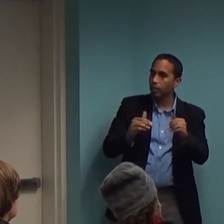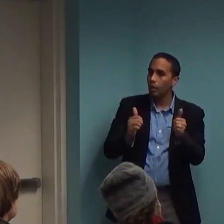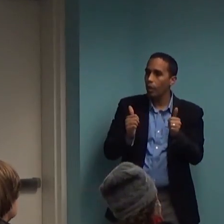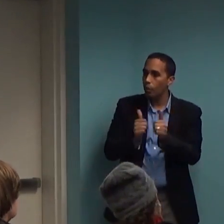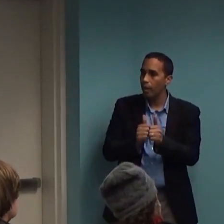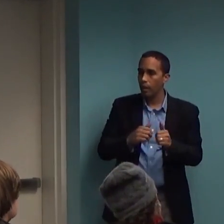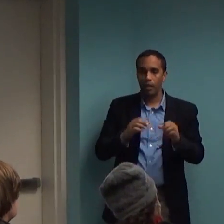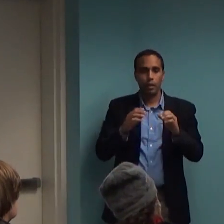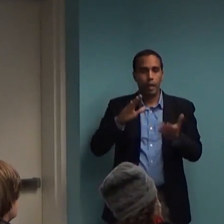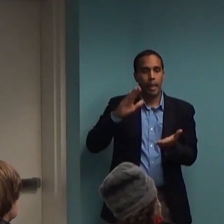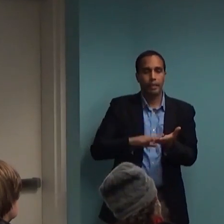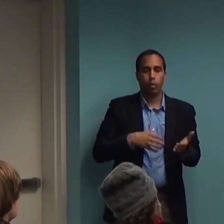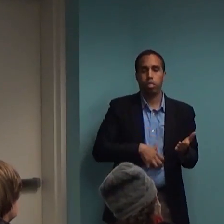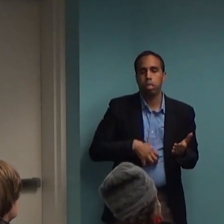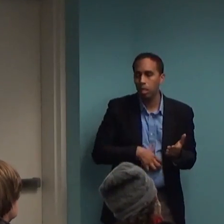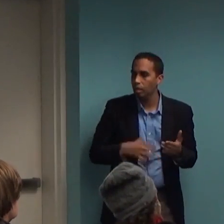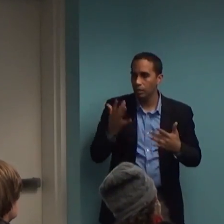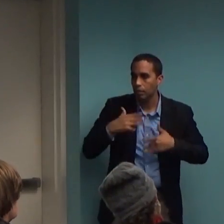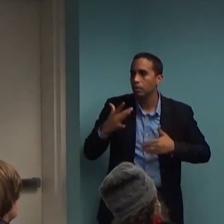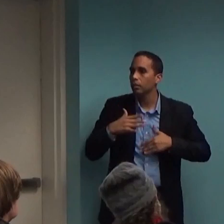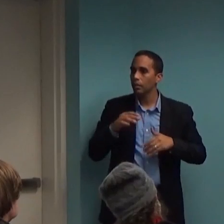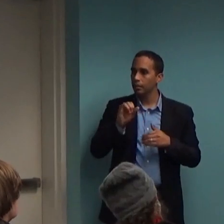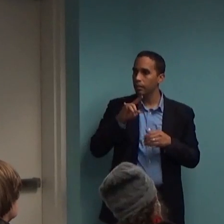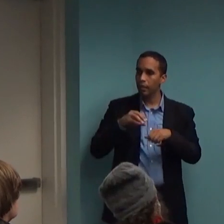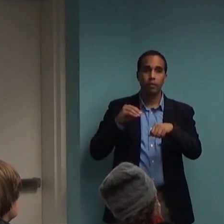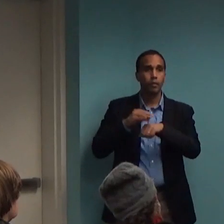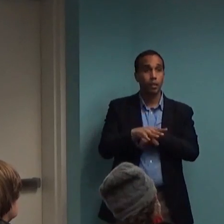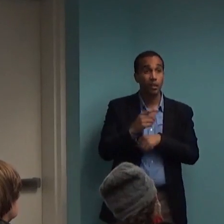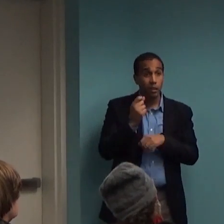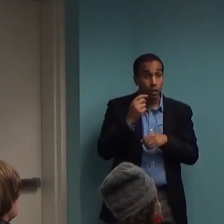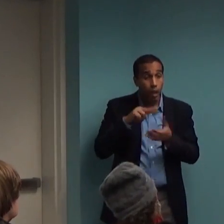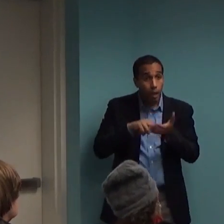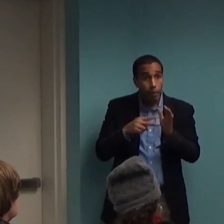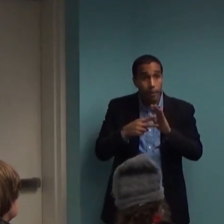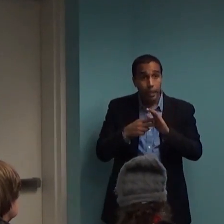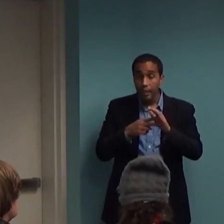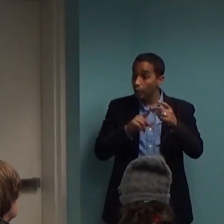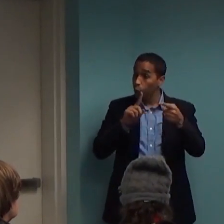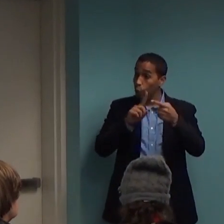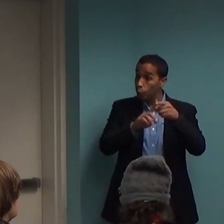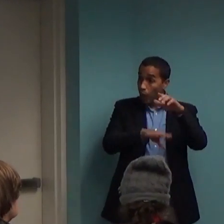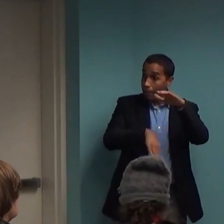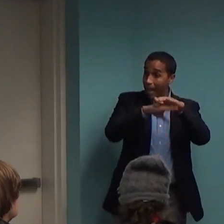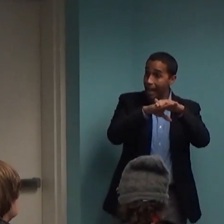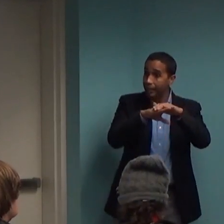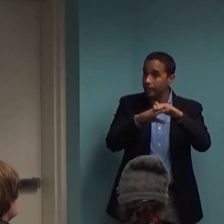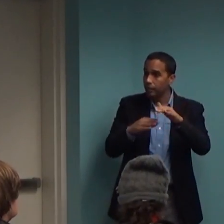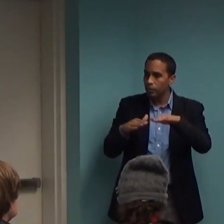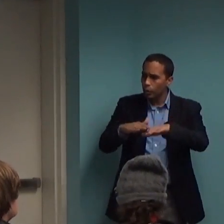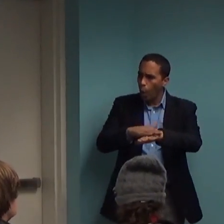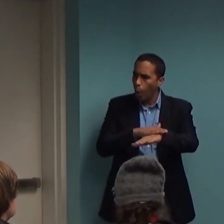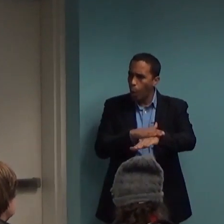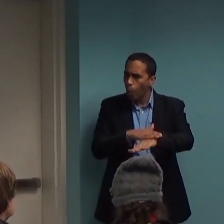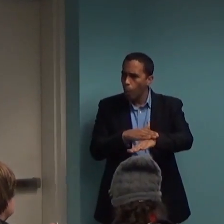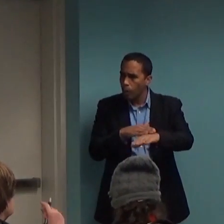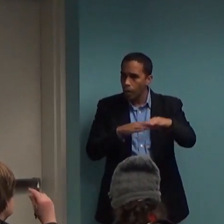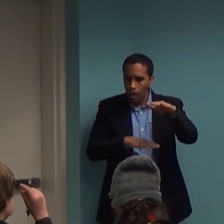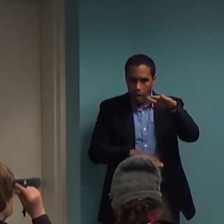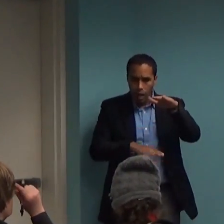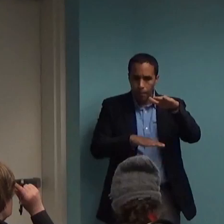even though they're trying maximum, they're gradually getting to the maximum and then working with it. Yeah, They don't start automatically with like a very large dose. Yeah, yeah, yeah. Usually, yeah, nobody